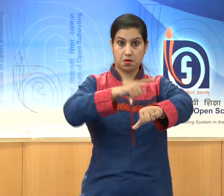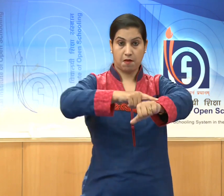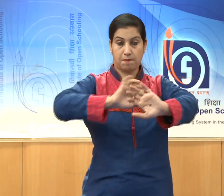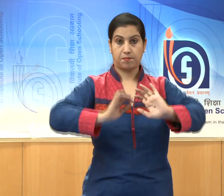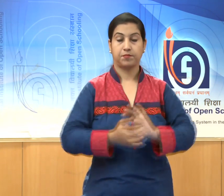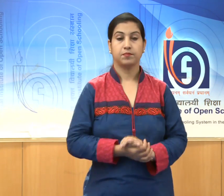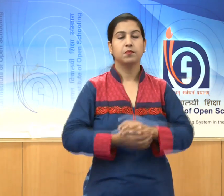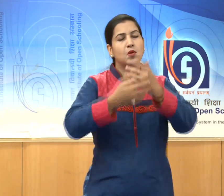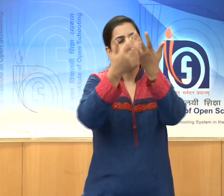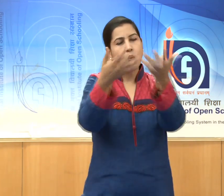all respects.